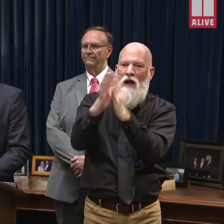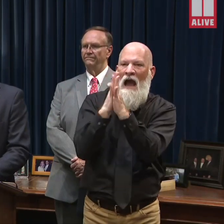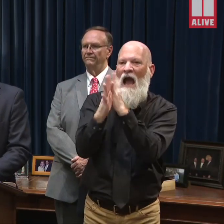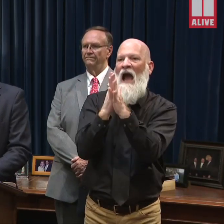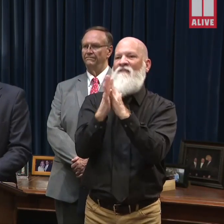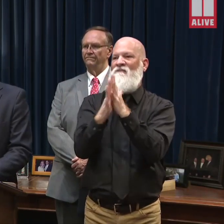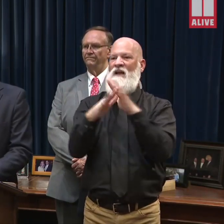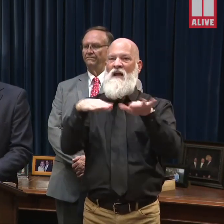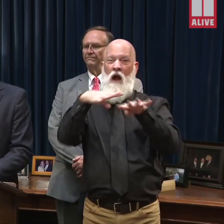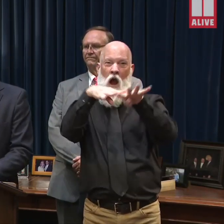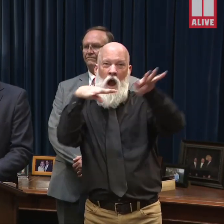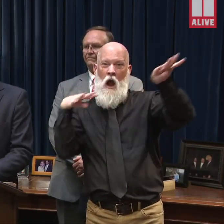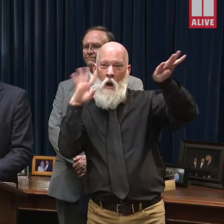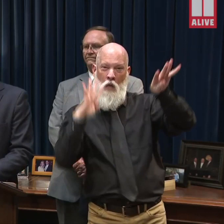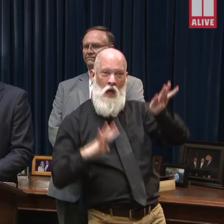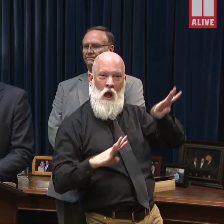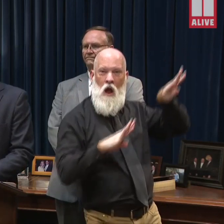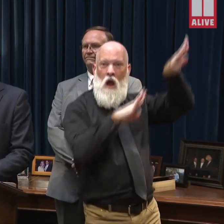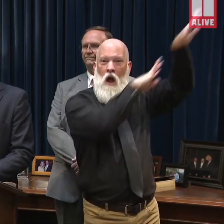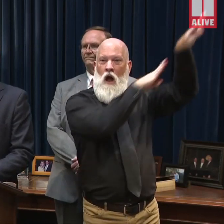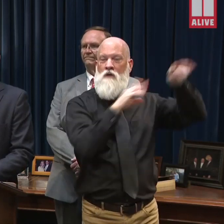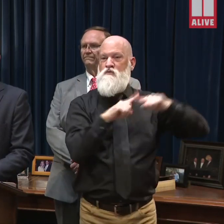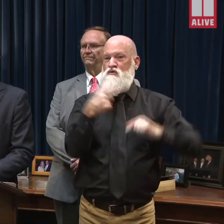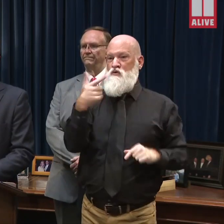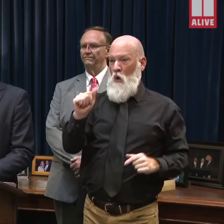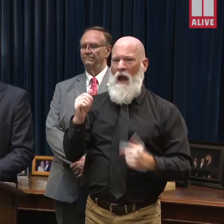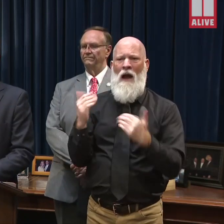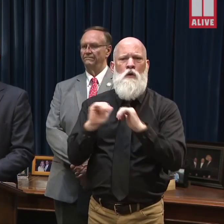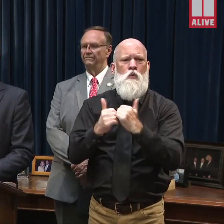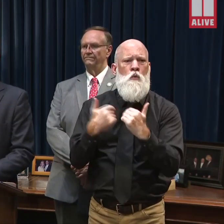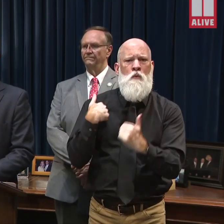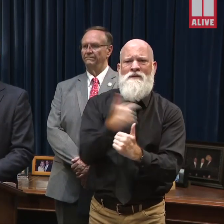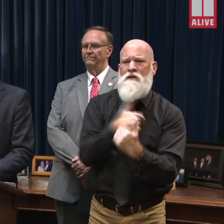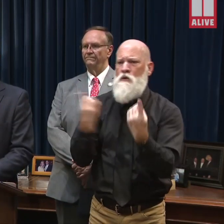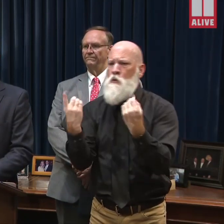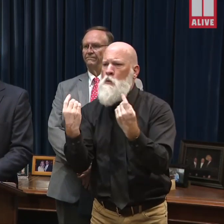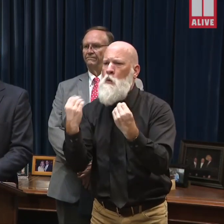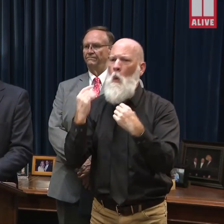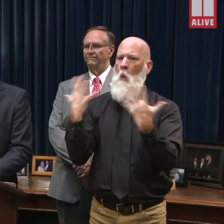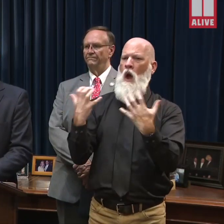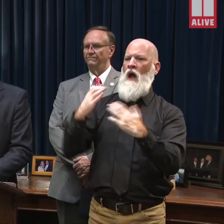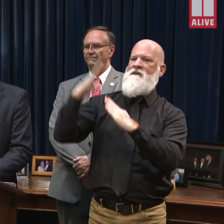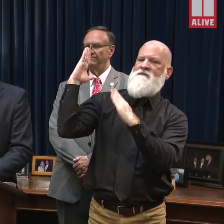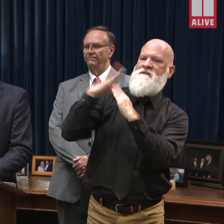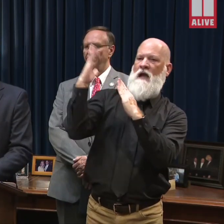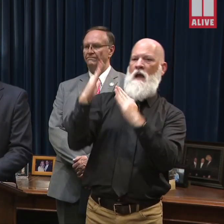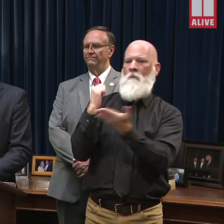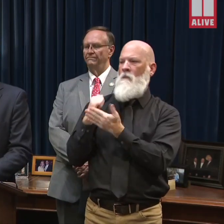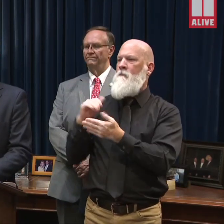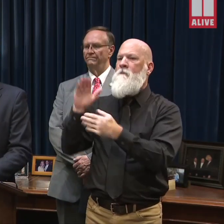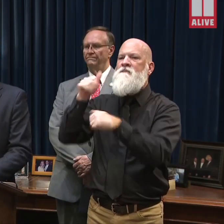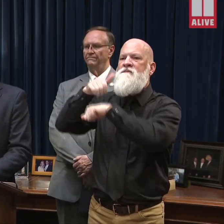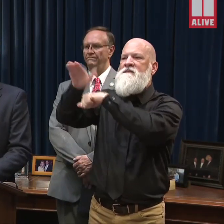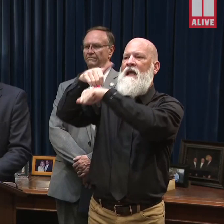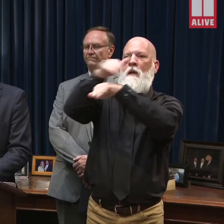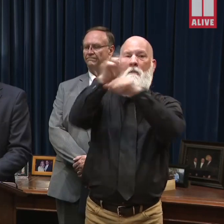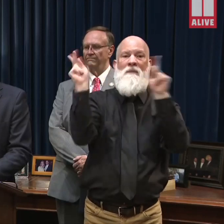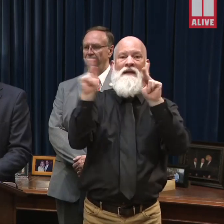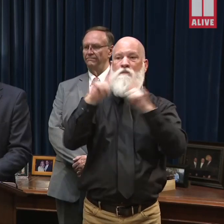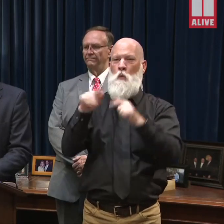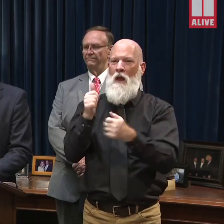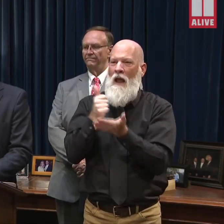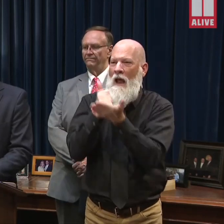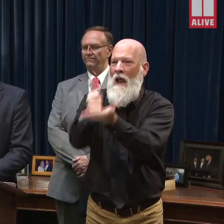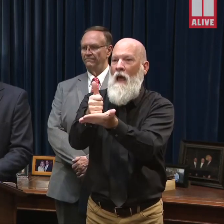including the elderly, hospital populations, the homeless, and inmates. It's all part of our ongoing